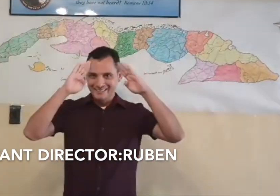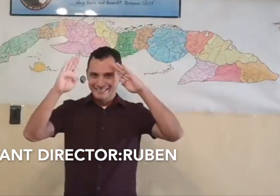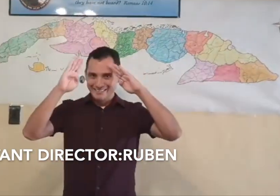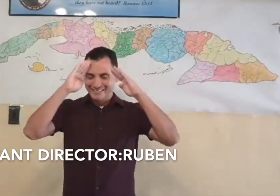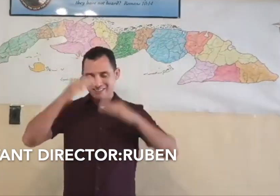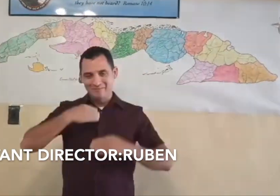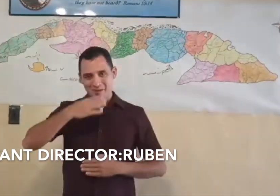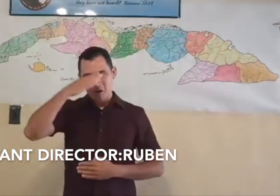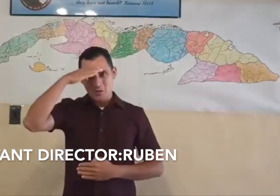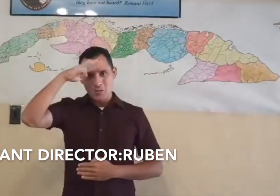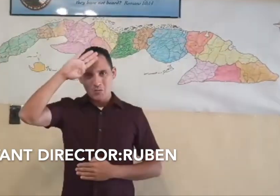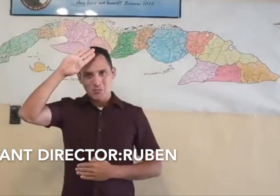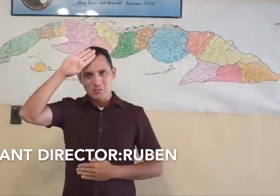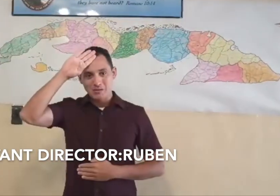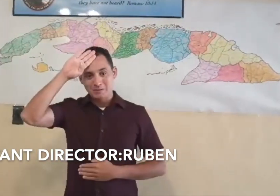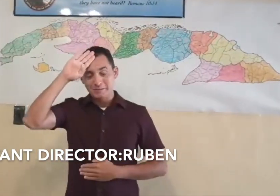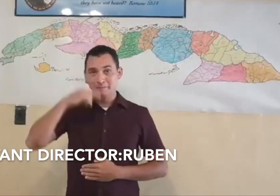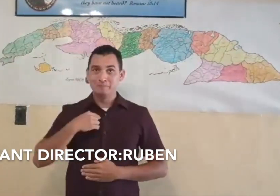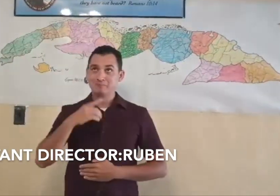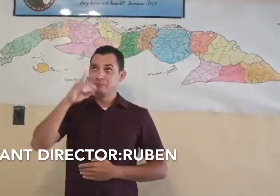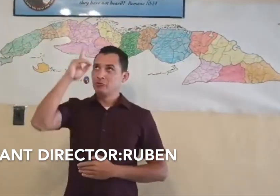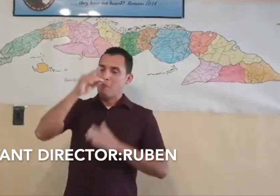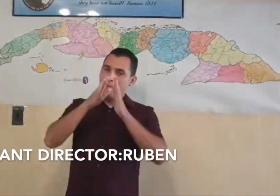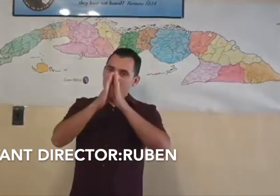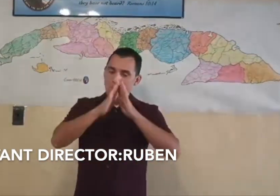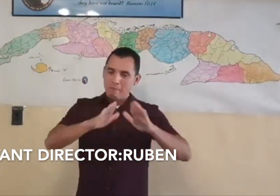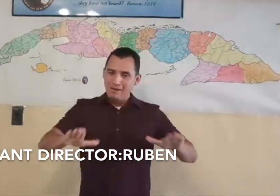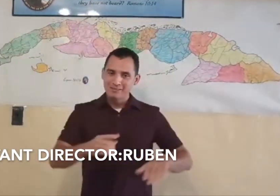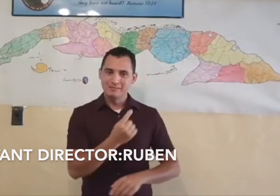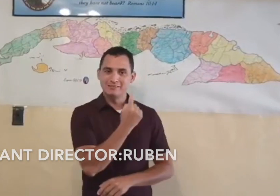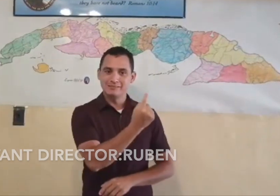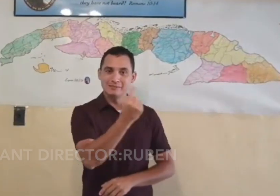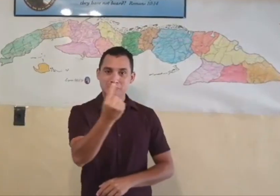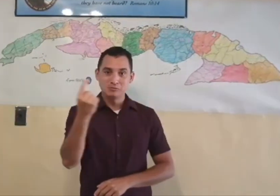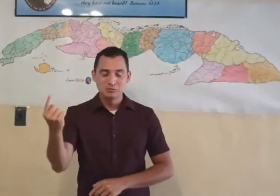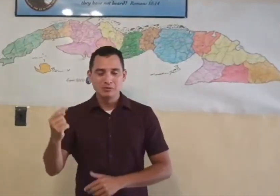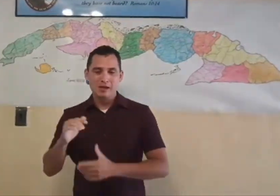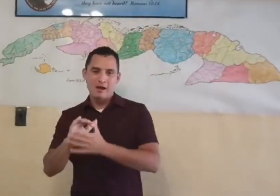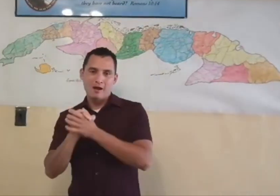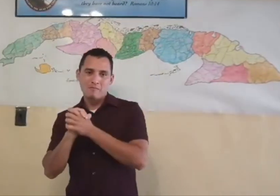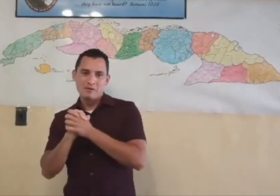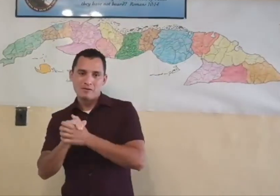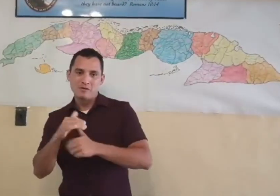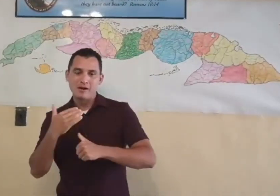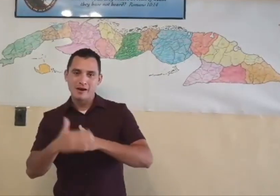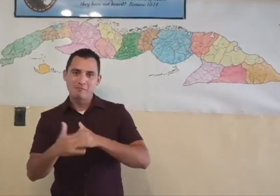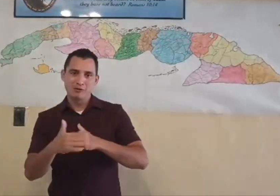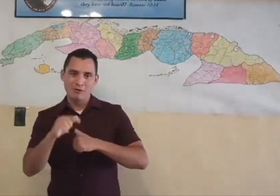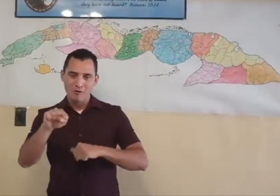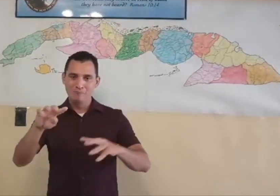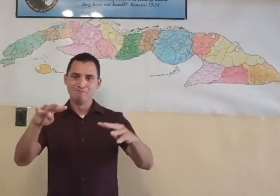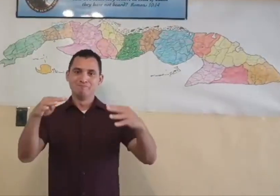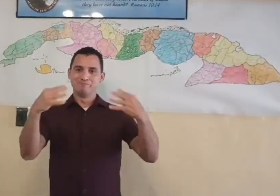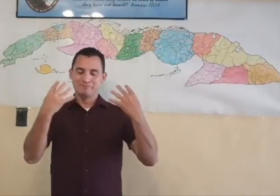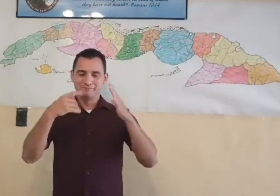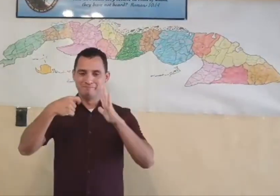Greetings from Cuba. May the peace of God be with each of you, the brothers and sisters who are watching this short